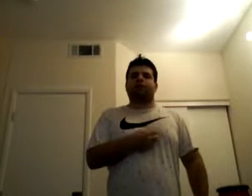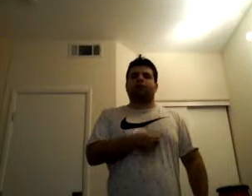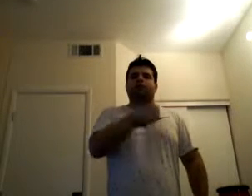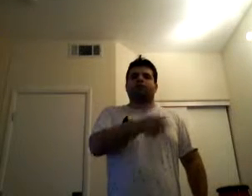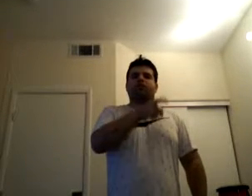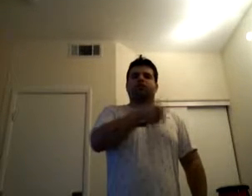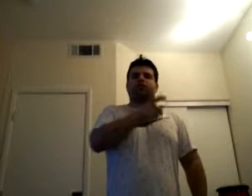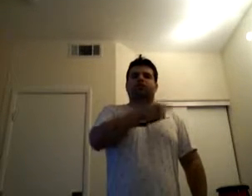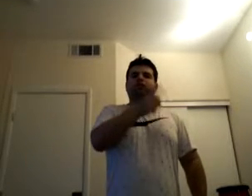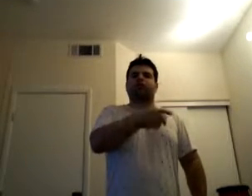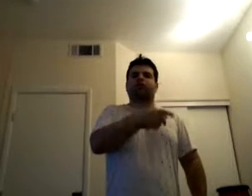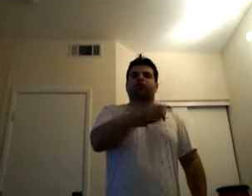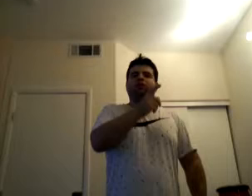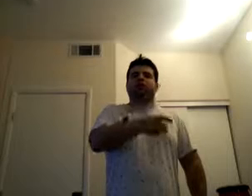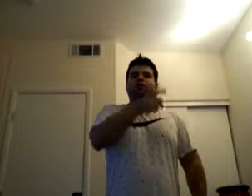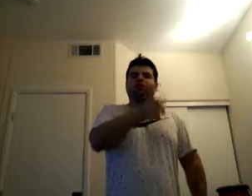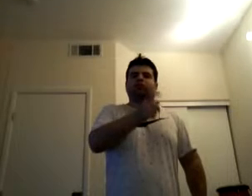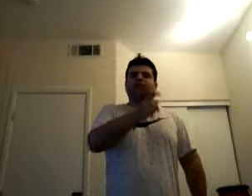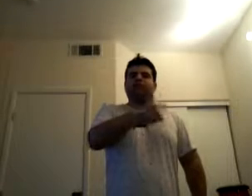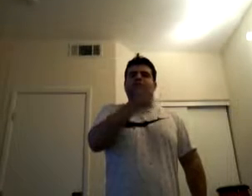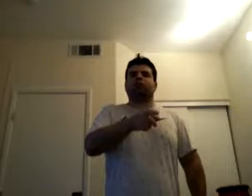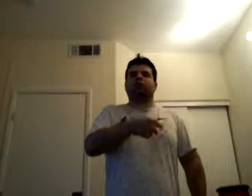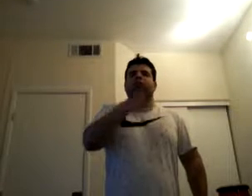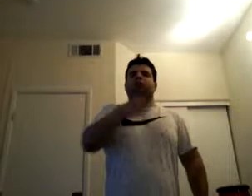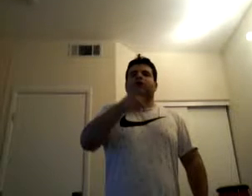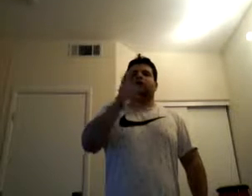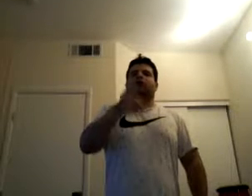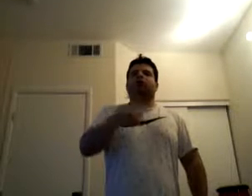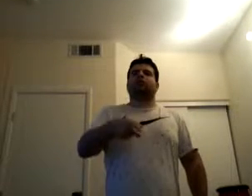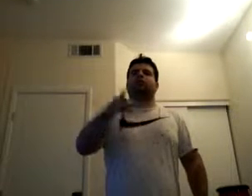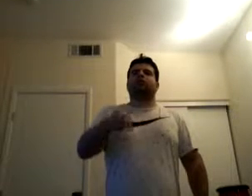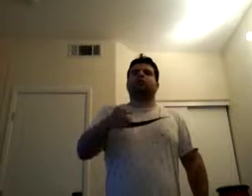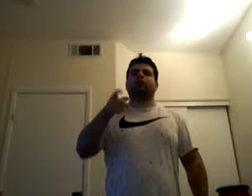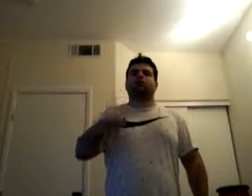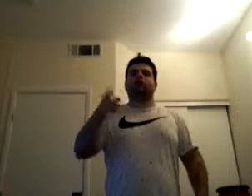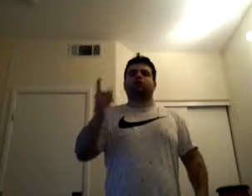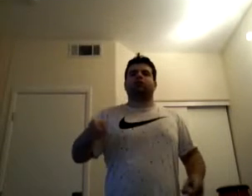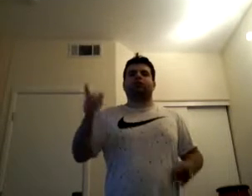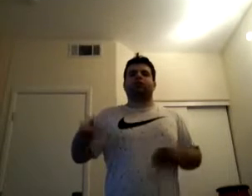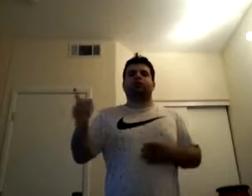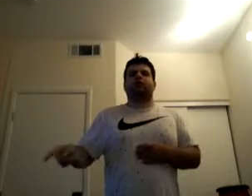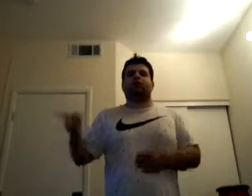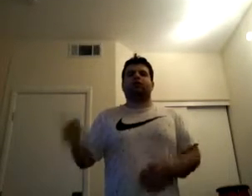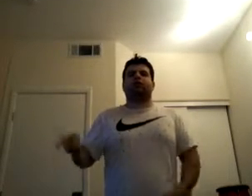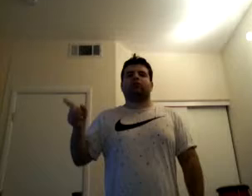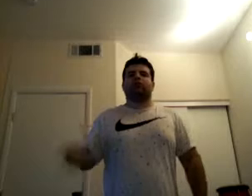These battles, guys Here's you a party, you a man Nothing other can't